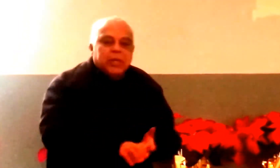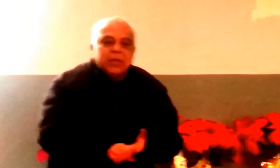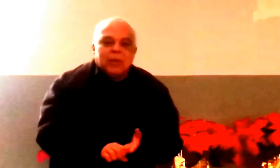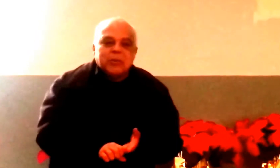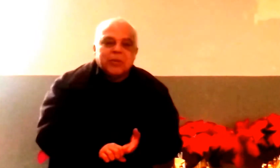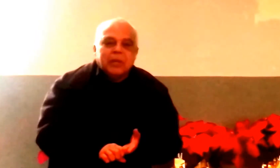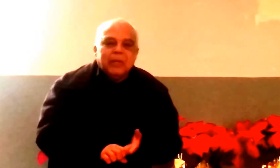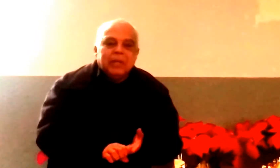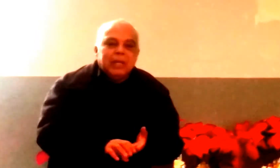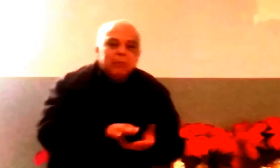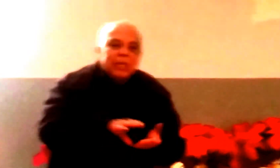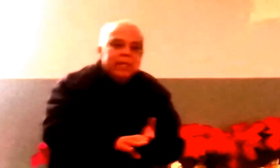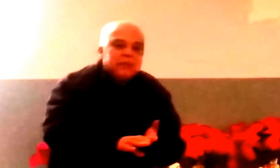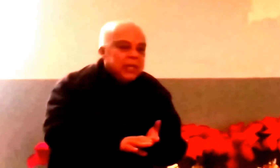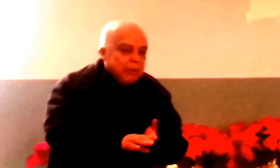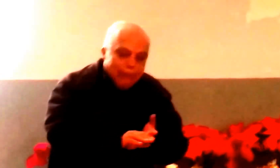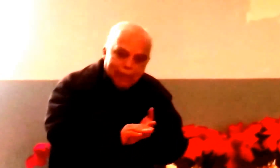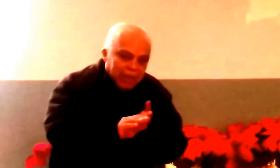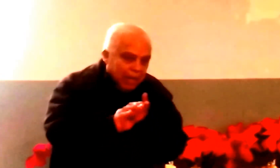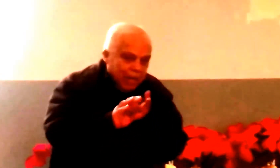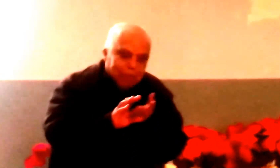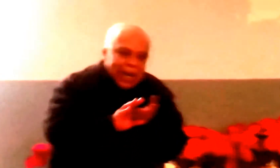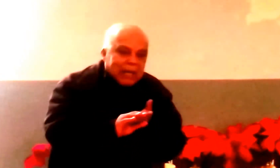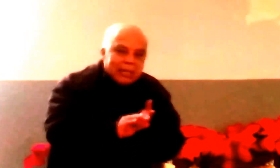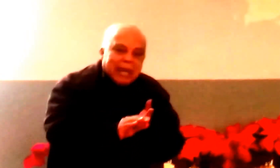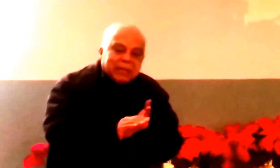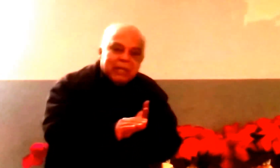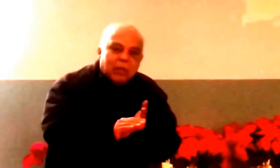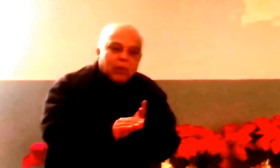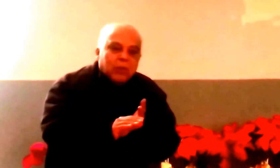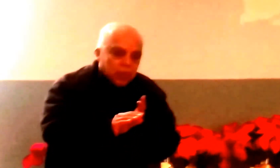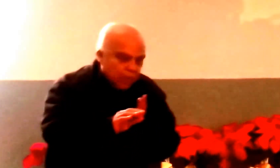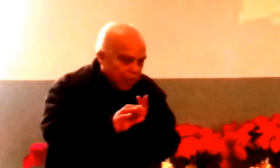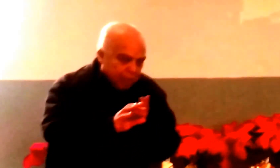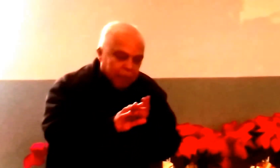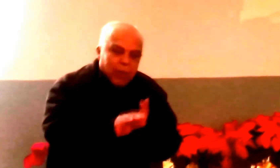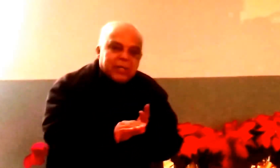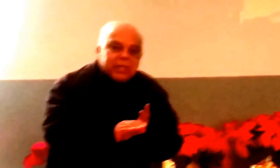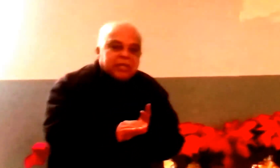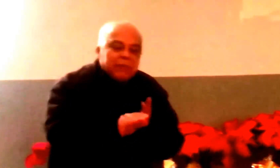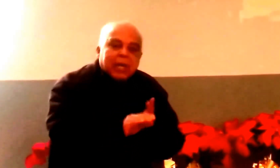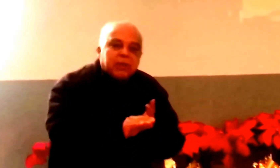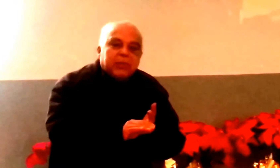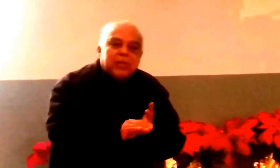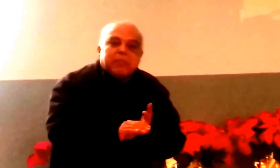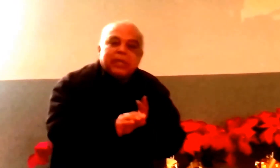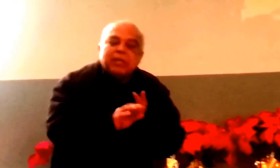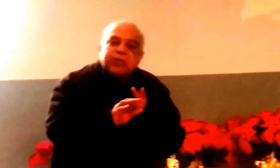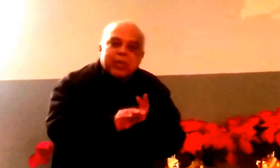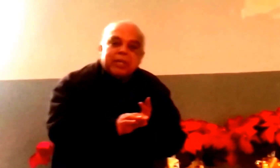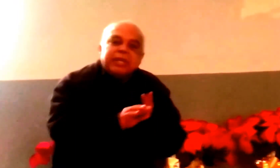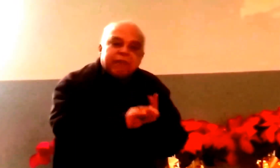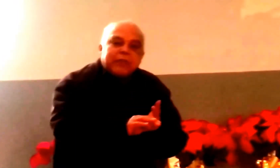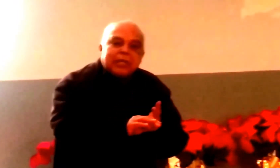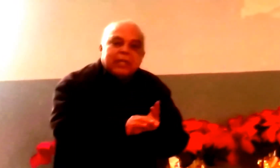windows. He believes in black and Latino residents of their communities being treated differently